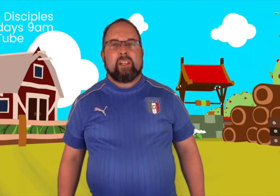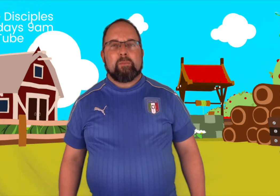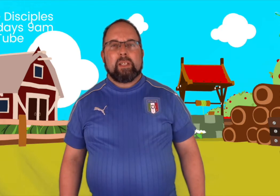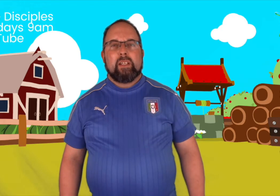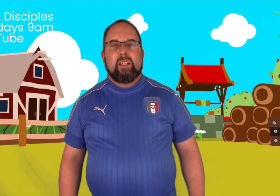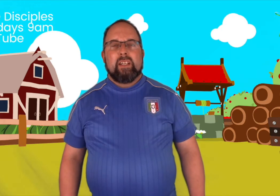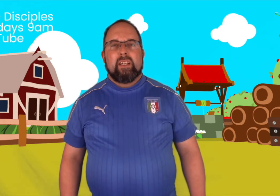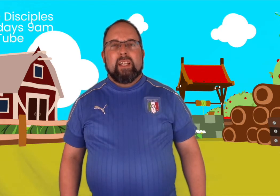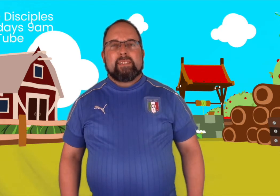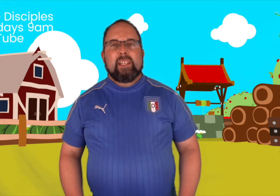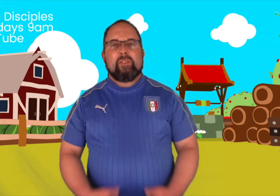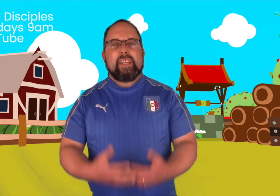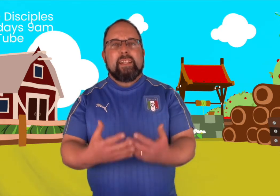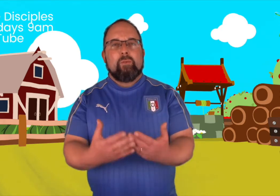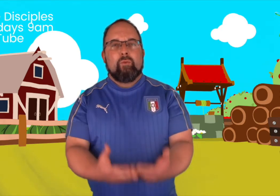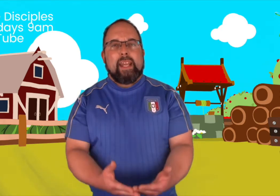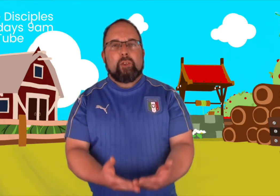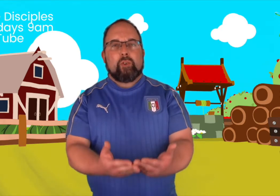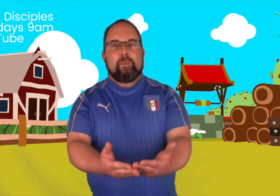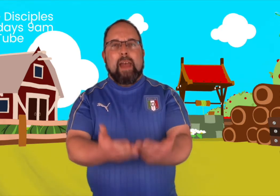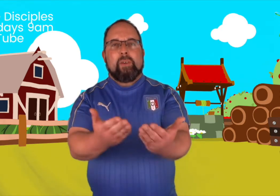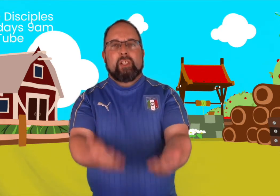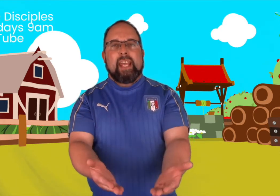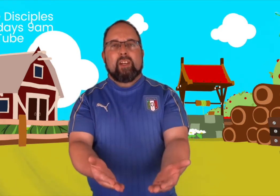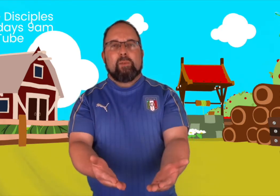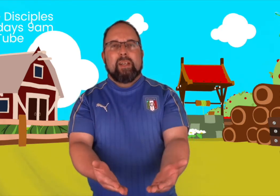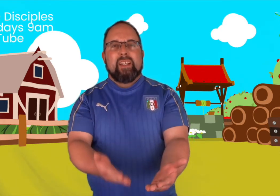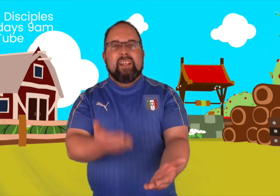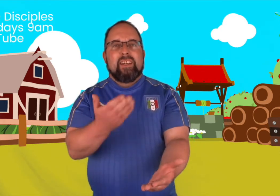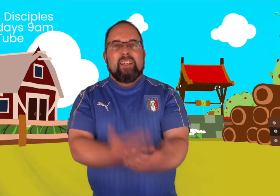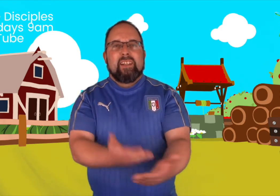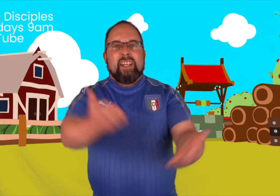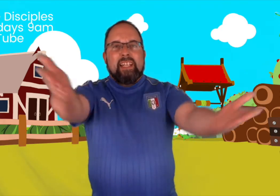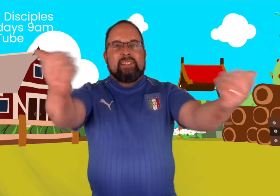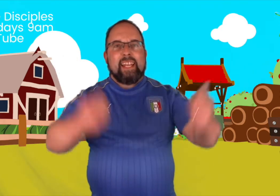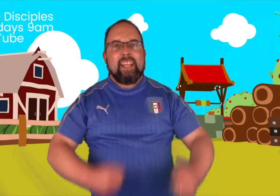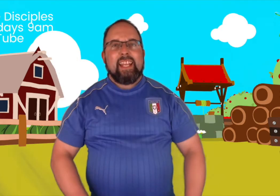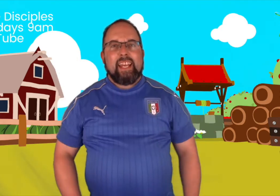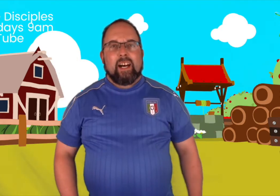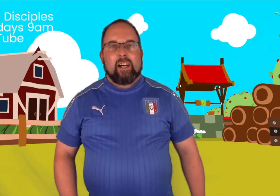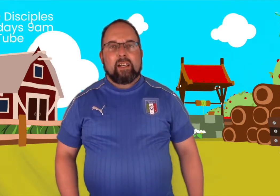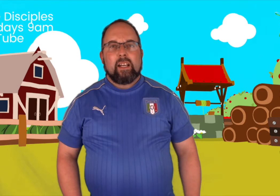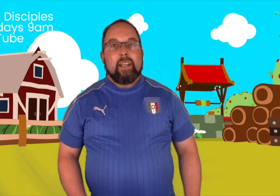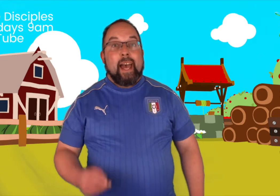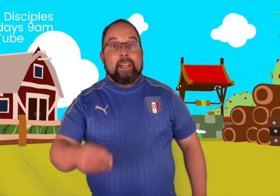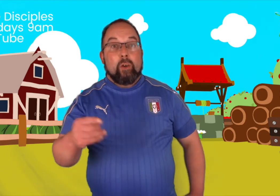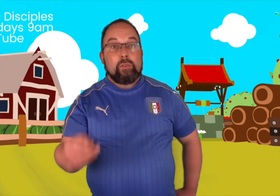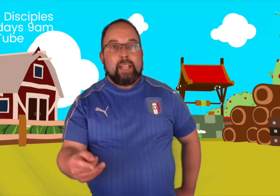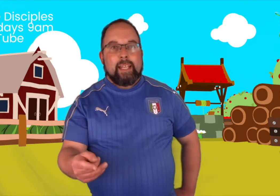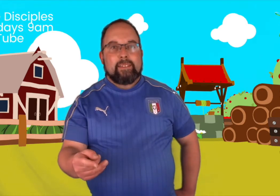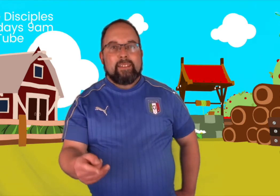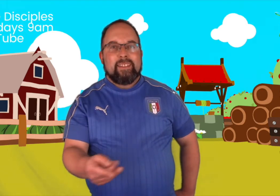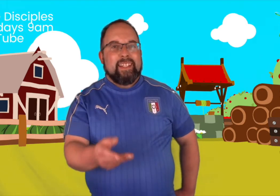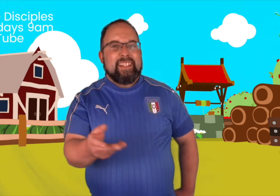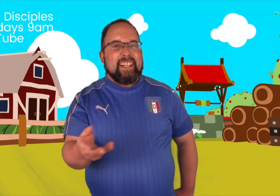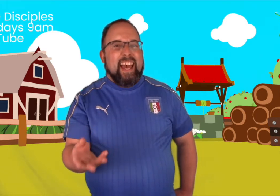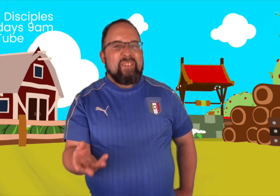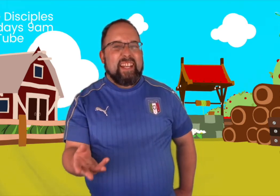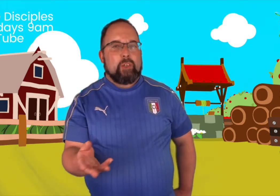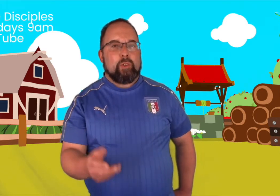Instead of sending Rachel to marry Jacob, he sent Leah. Now, in those days, it didn't have electricity,